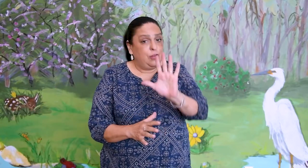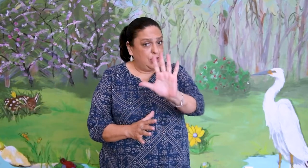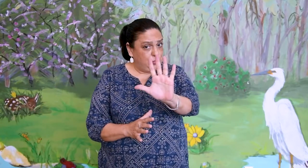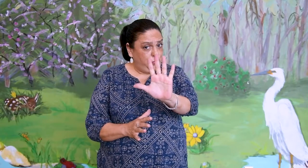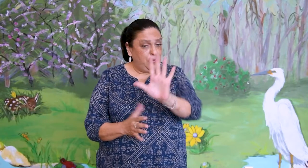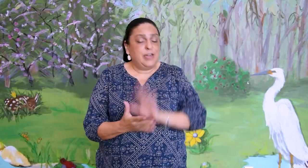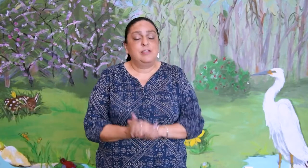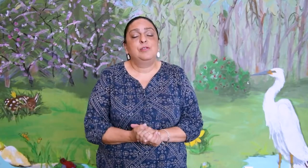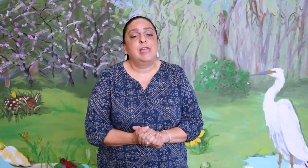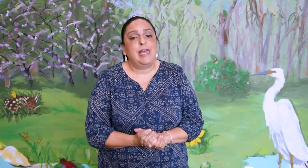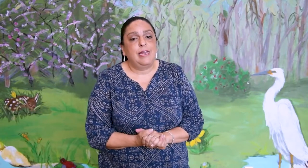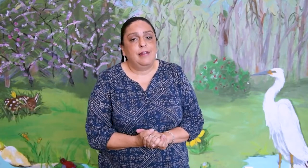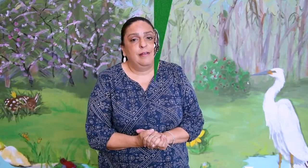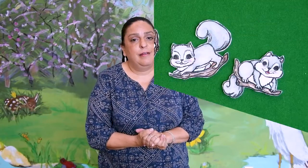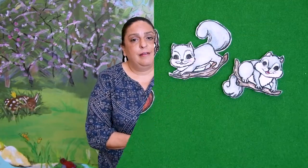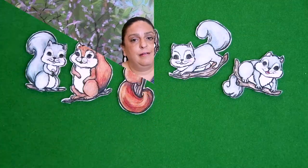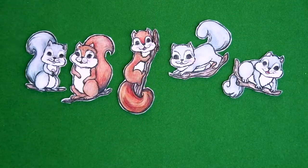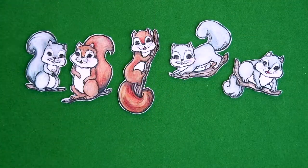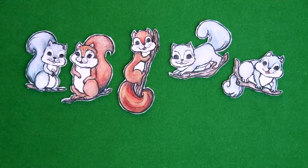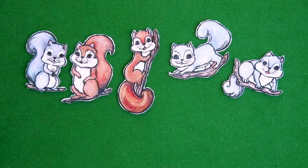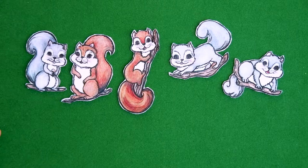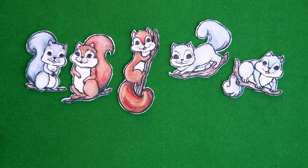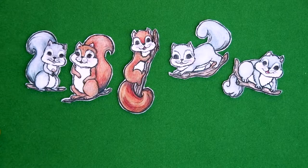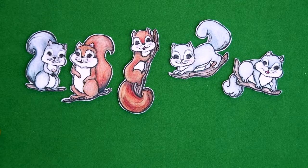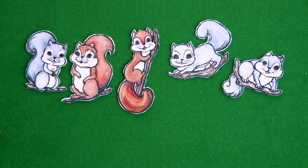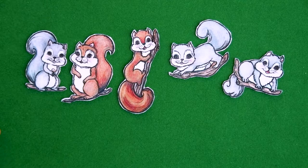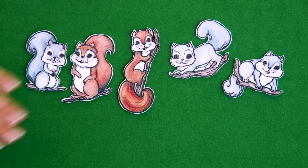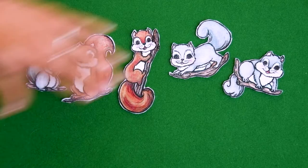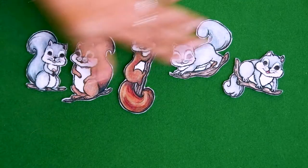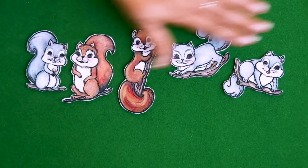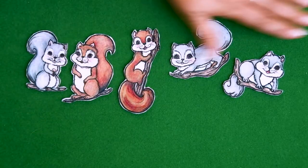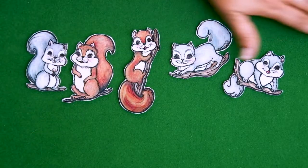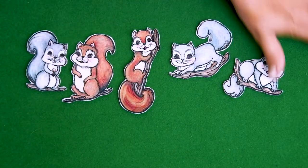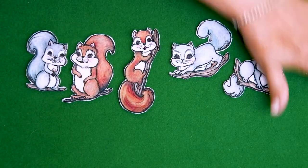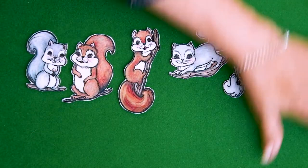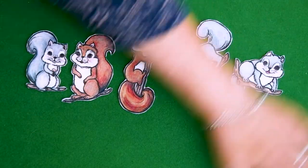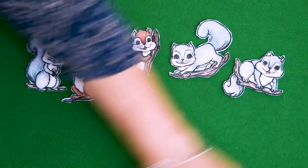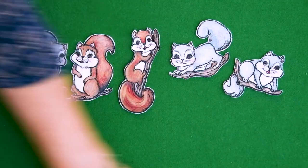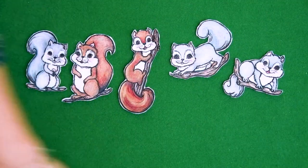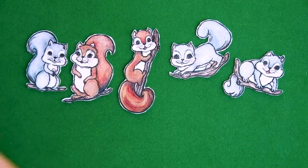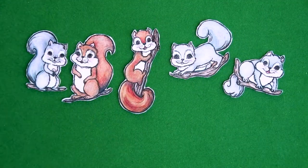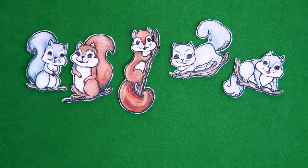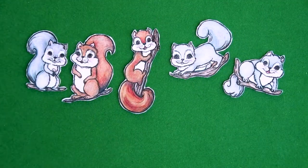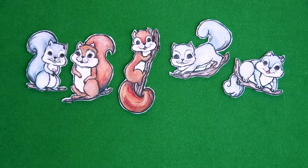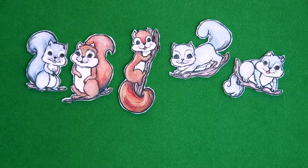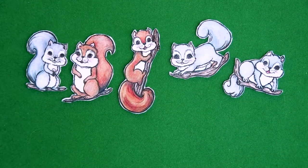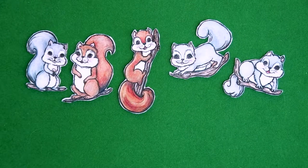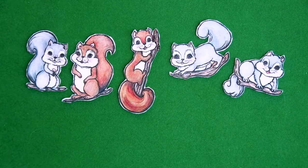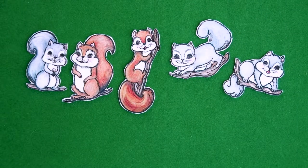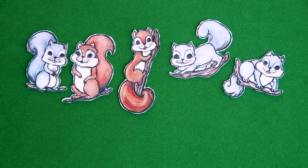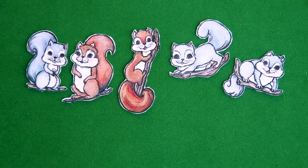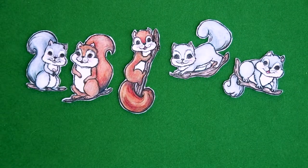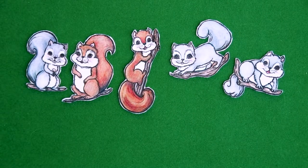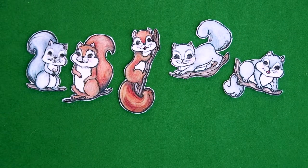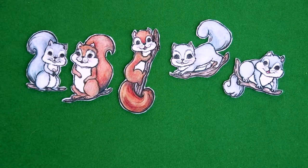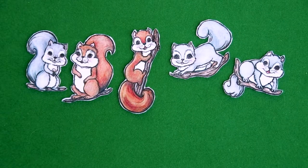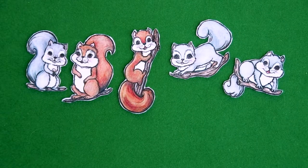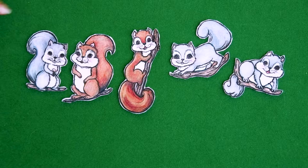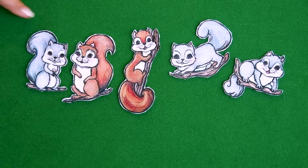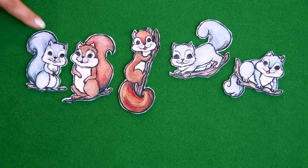you can use your fingers to say it. All right look guys. We have a green board and we're going to pretend this is a tree. And we have